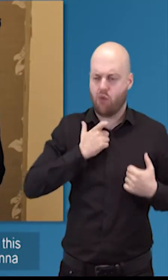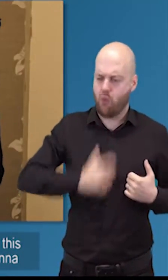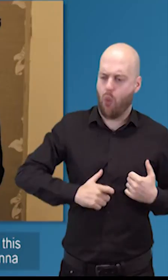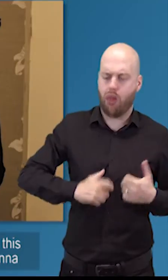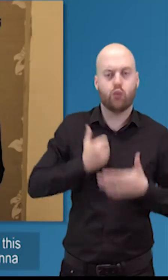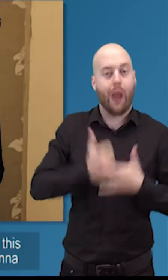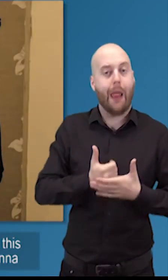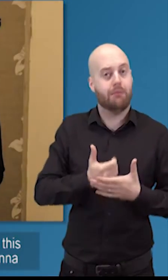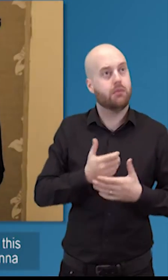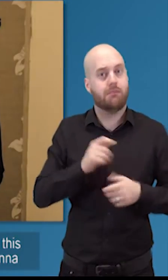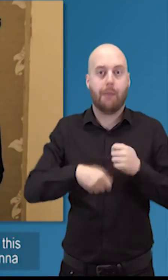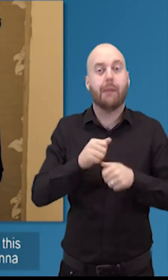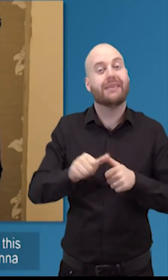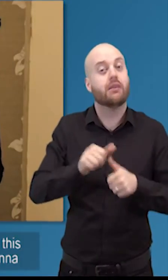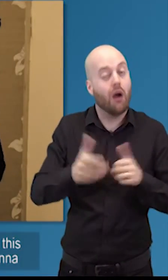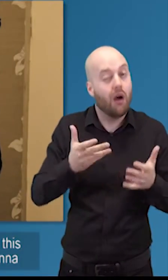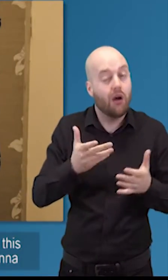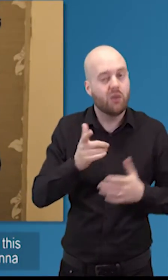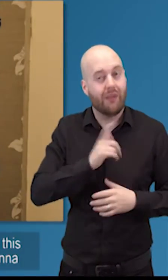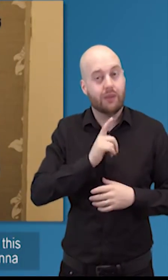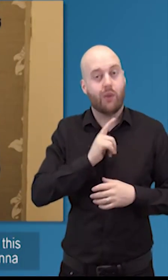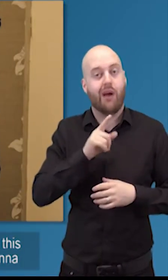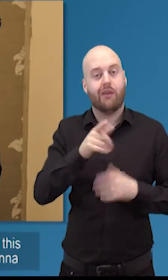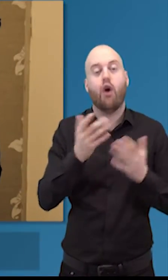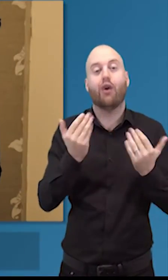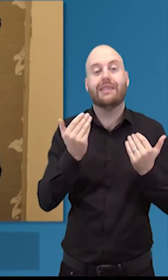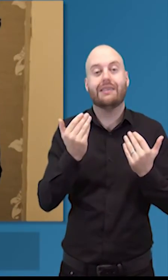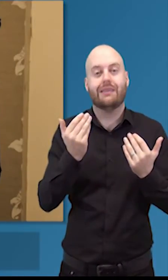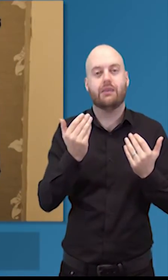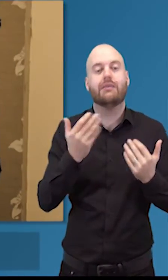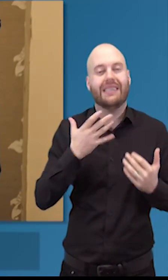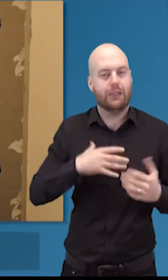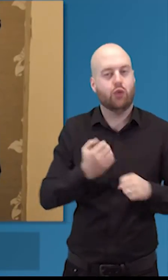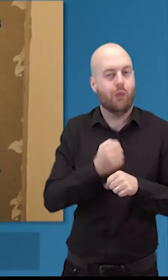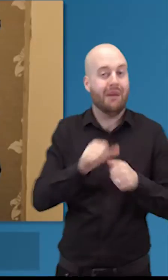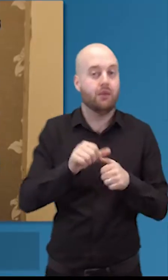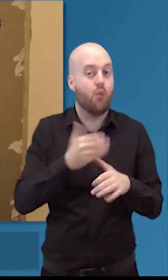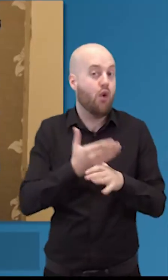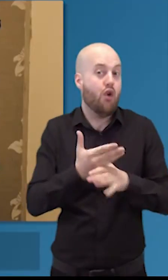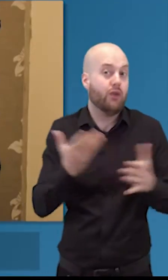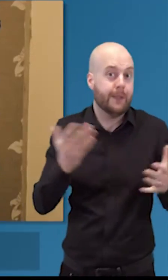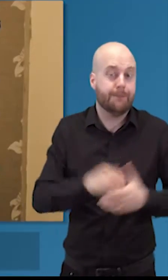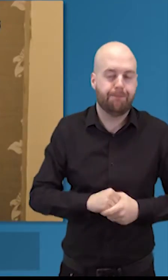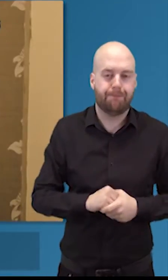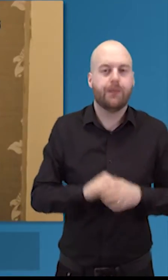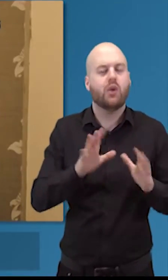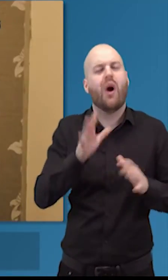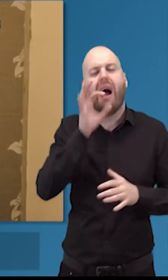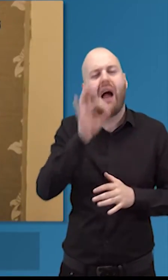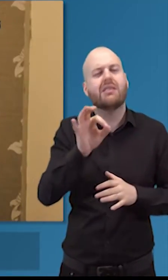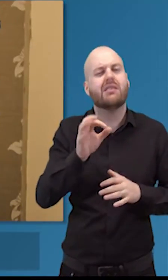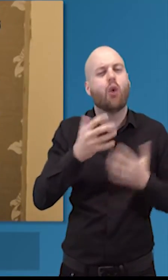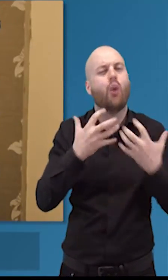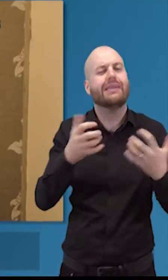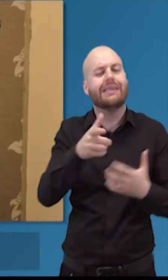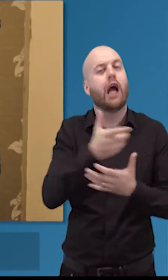role is in trying to make this slightly better and so that's why you guys are going to have to do a little bit of work today so before we start i just wondered how many